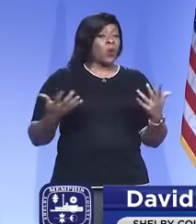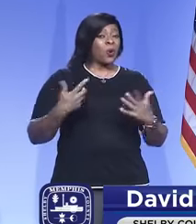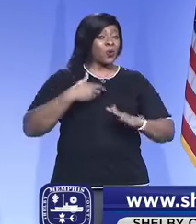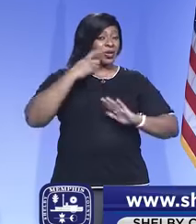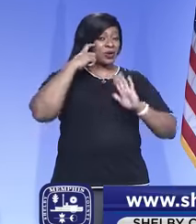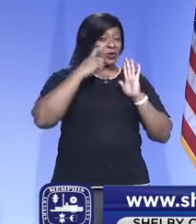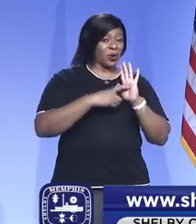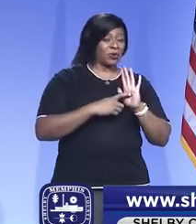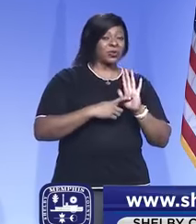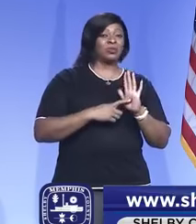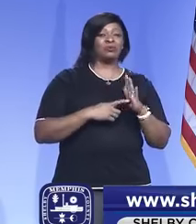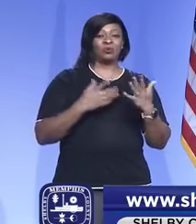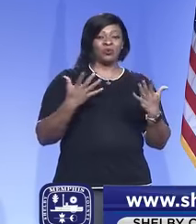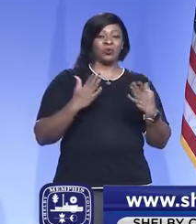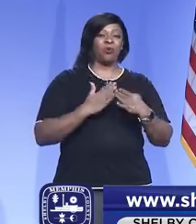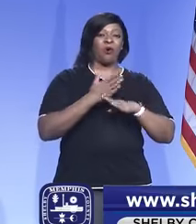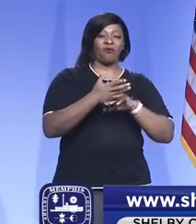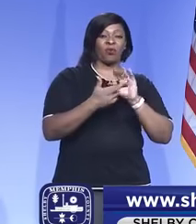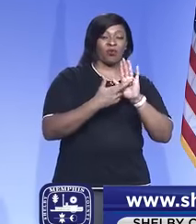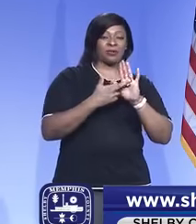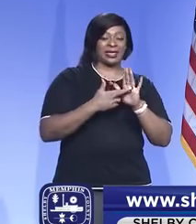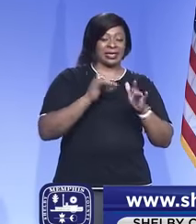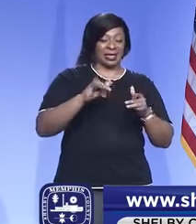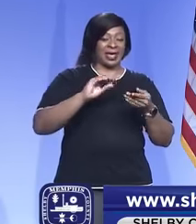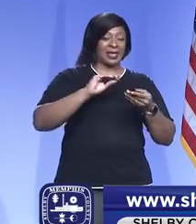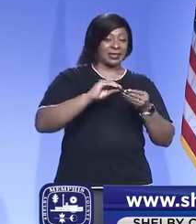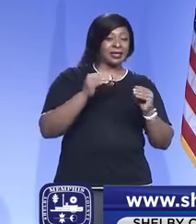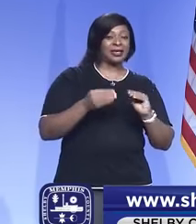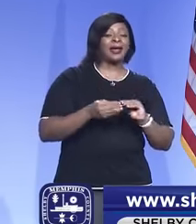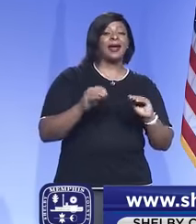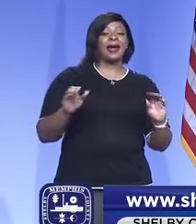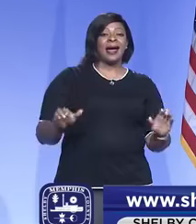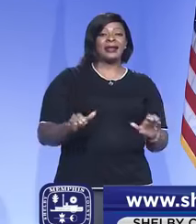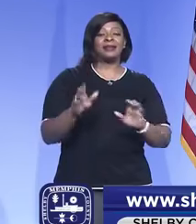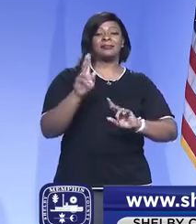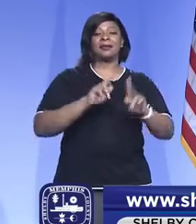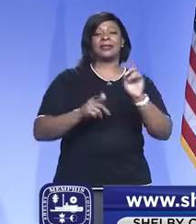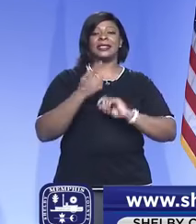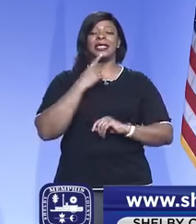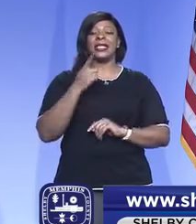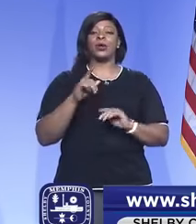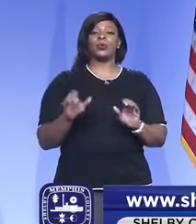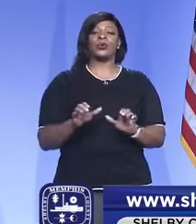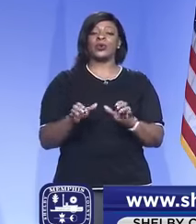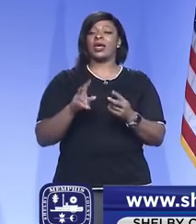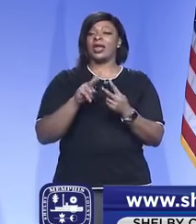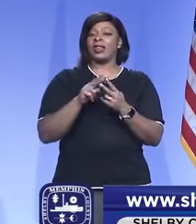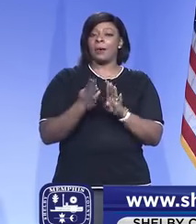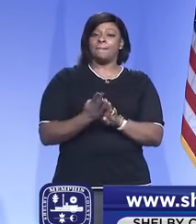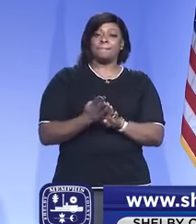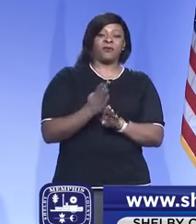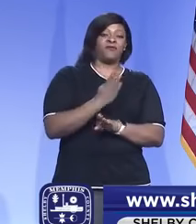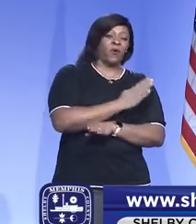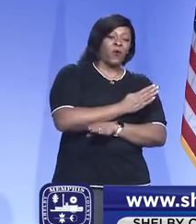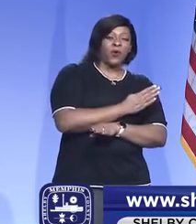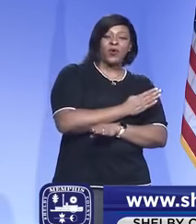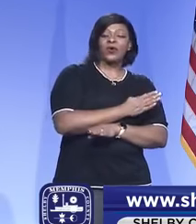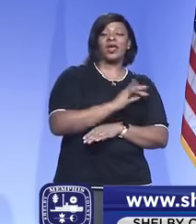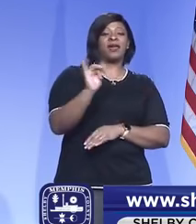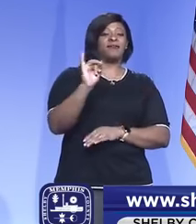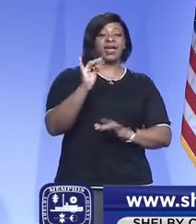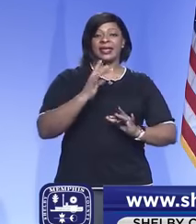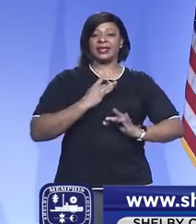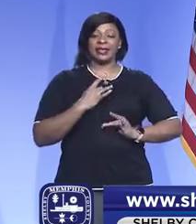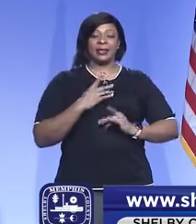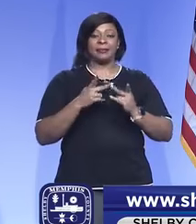see overrepresented in the data, activities that people say they were doing either before they got infected,